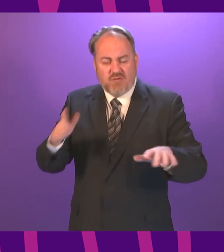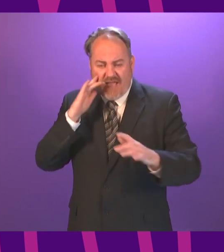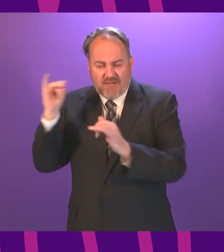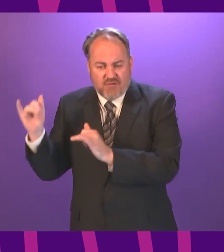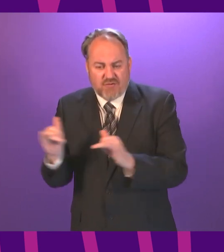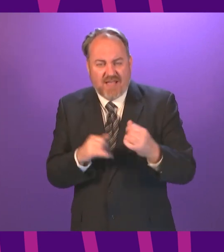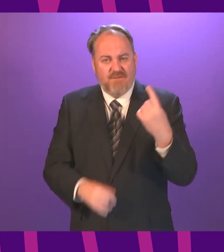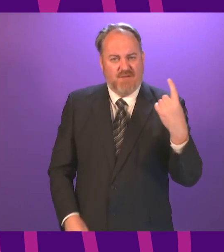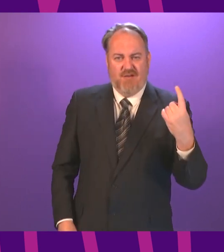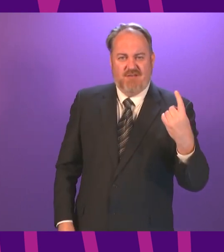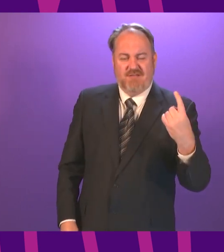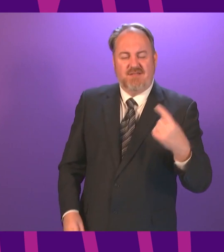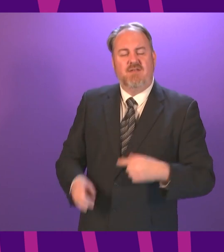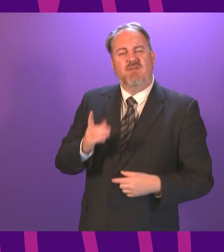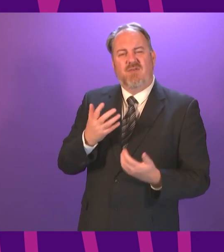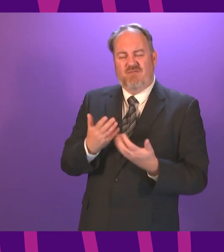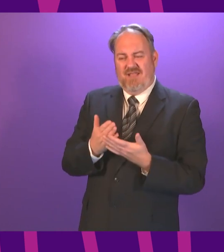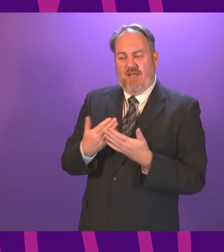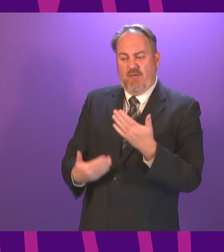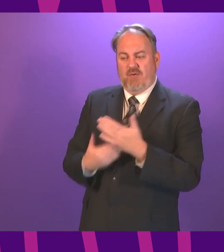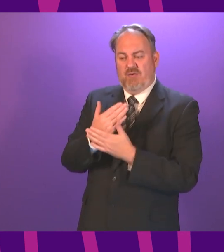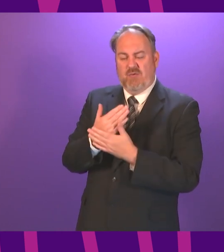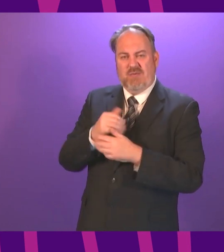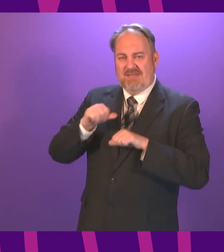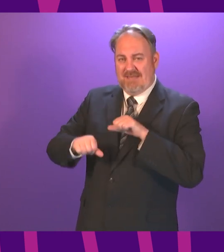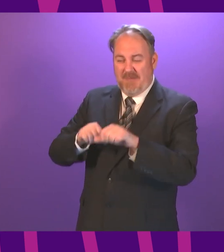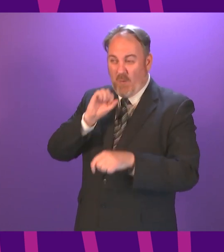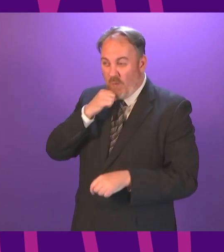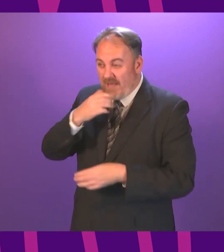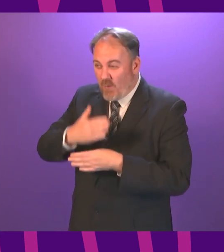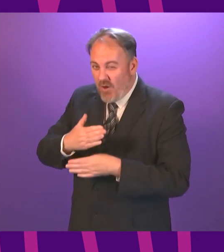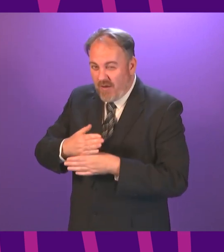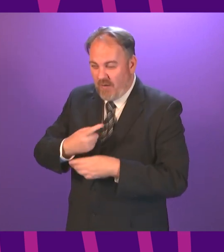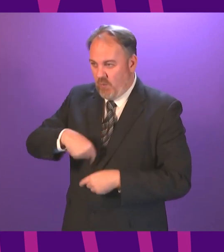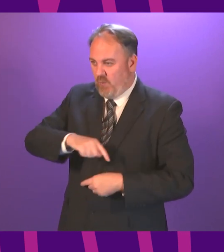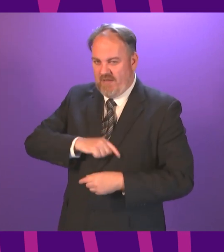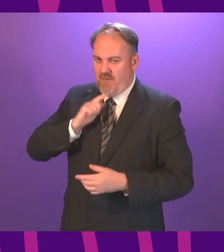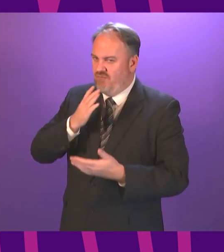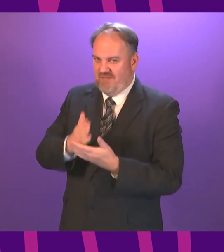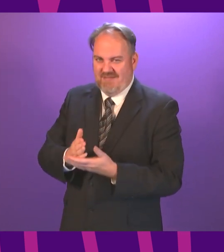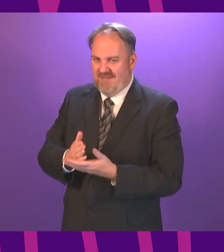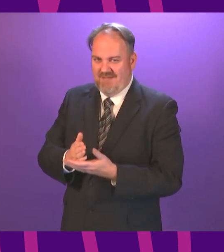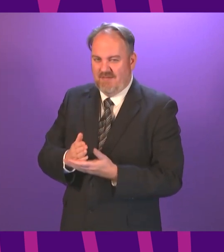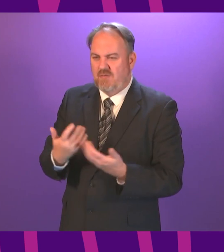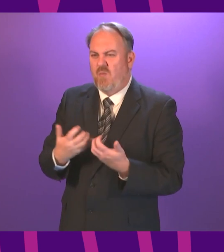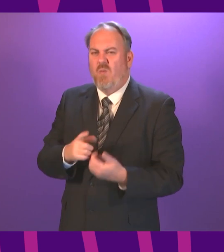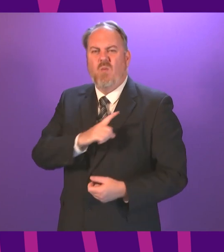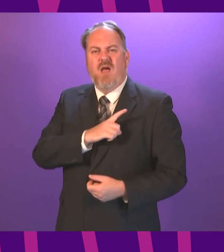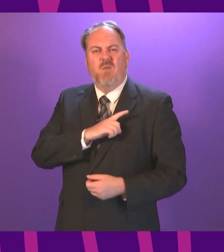can we have confidence in the new system that it will work? If we do not trust it, why would any foreign government trust it either?